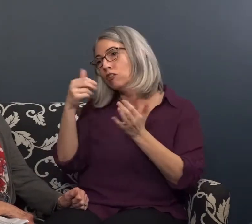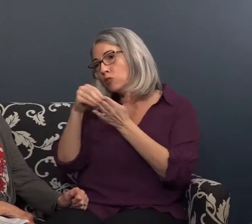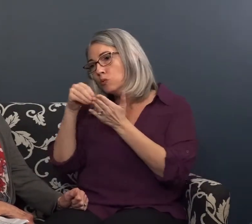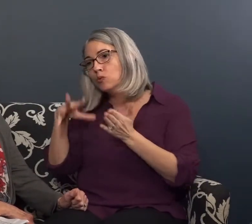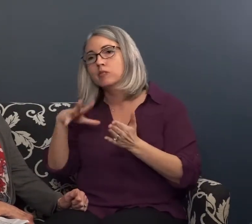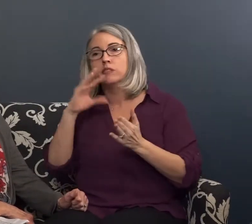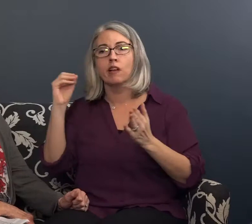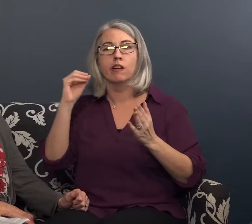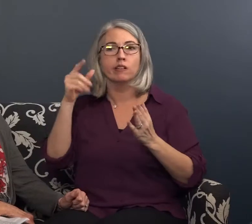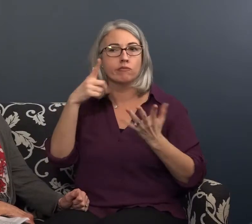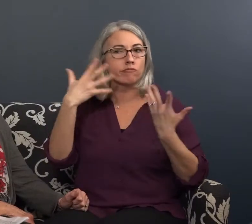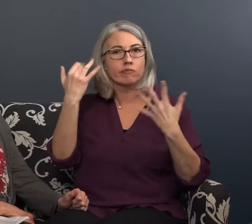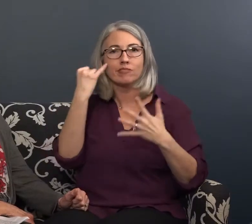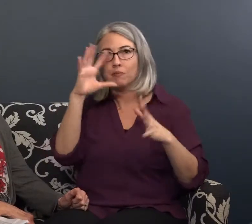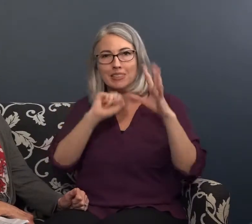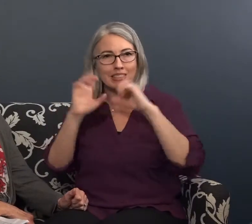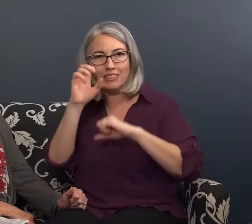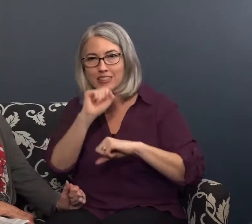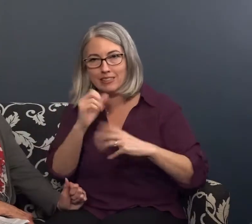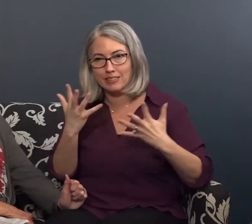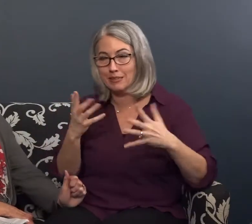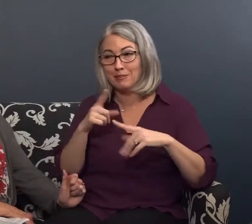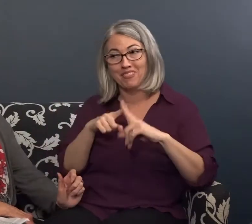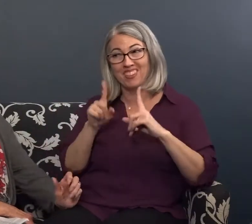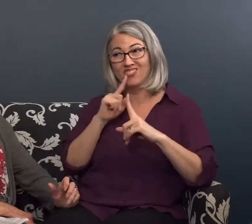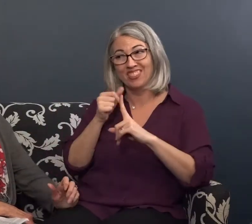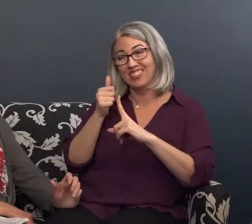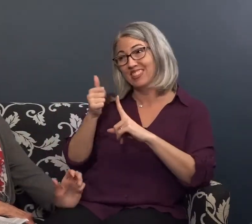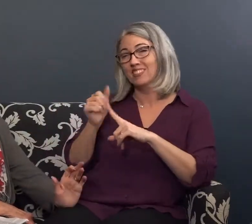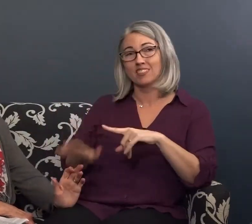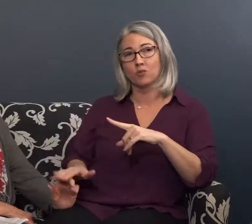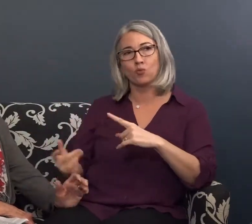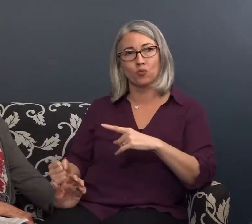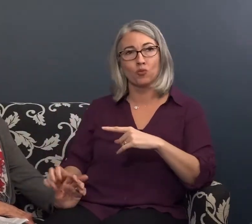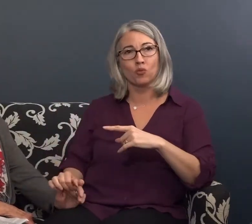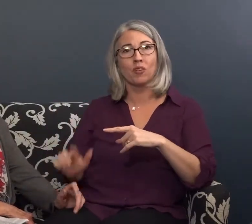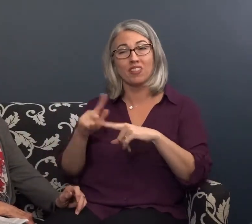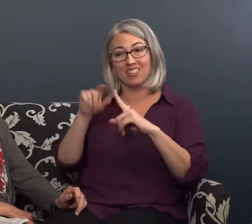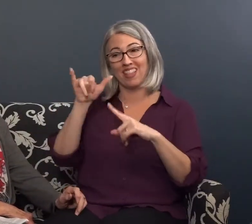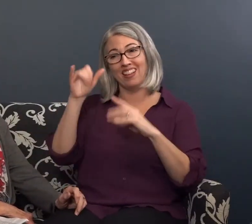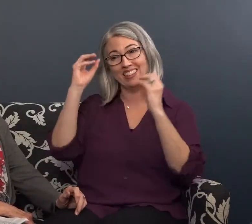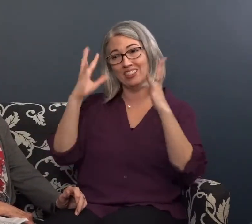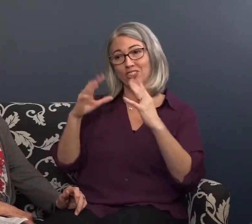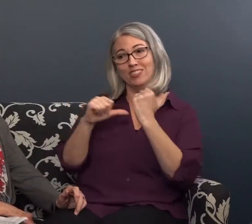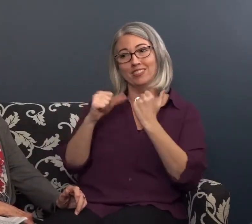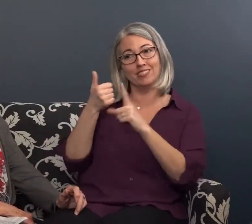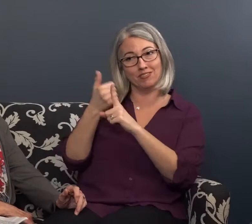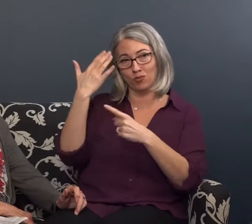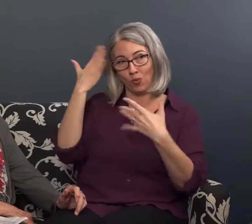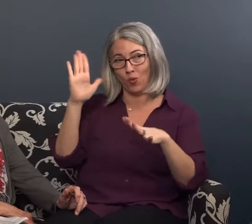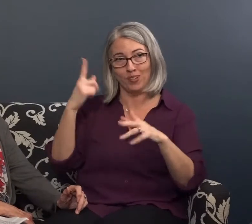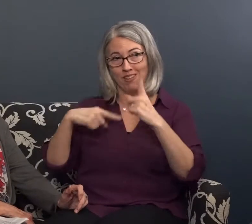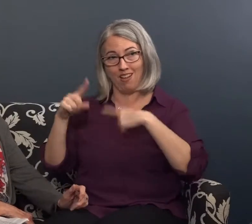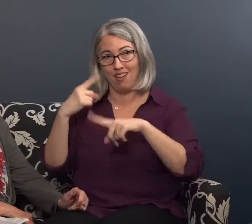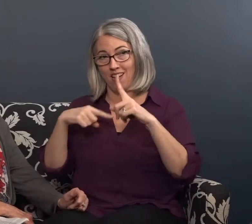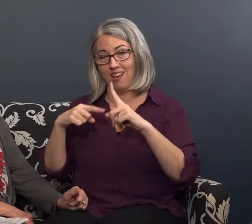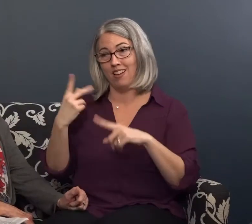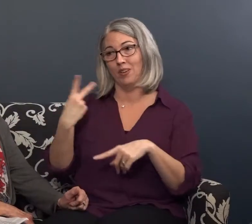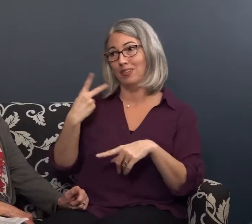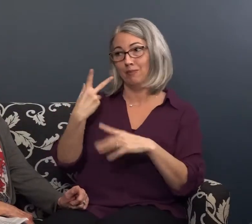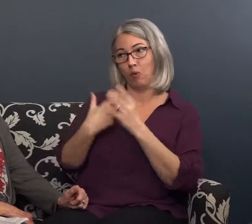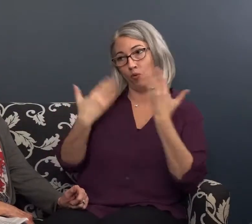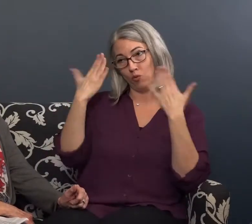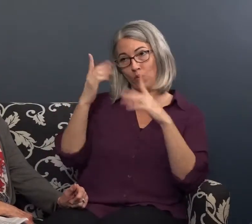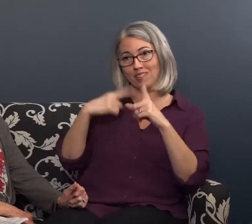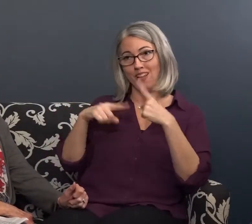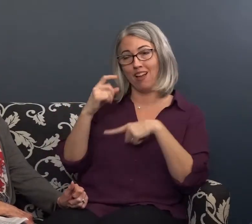purpose of assisting with communication so I could communicate with other students and be aware of any information that I missed but